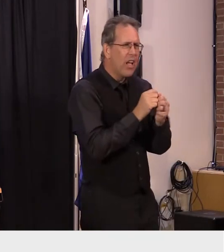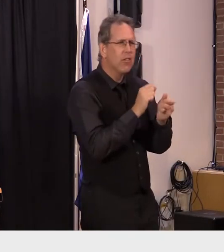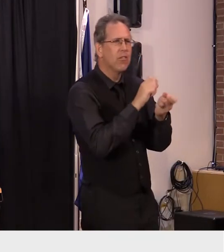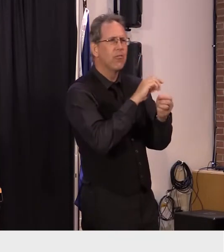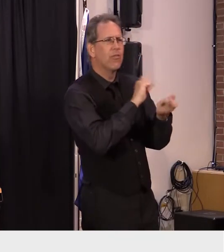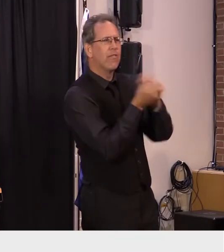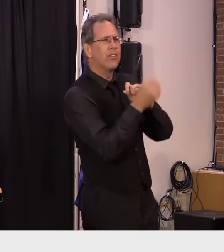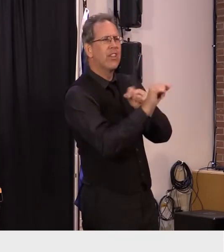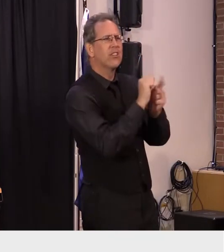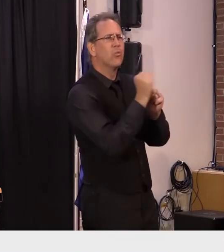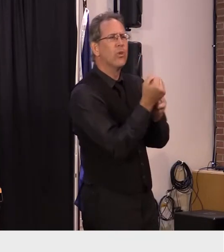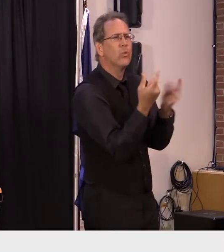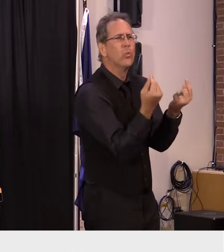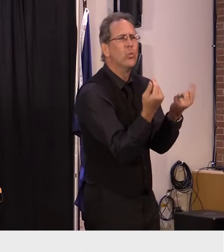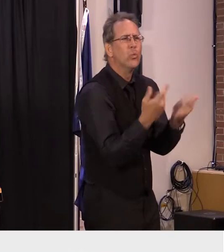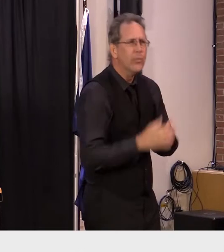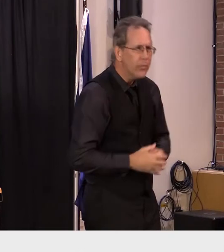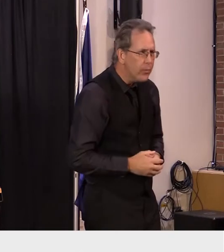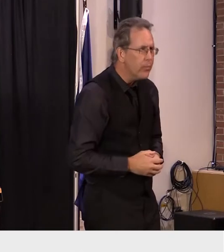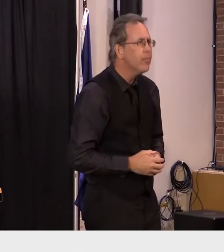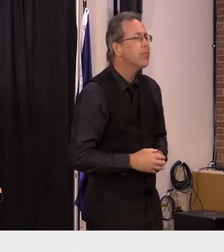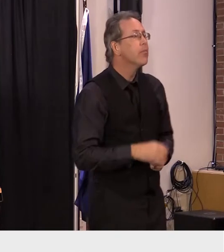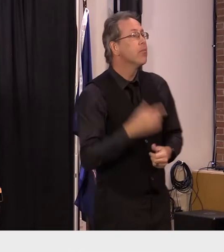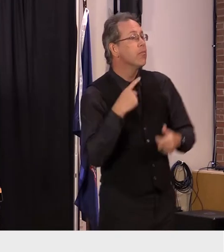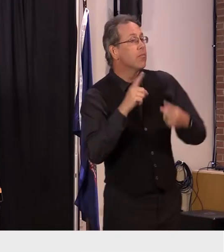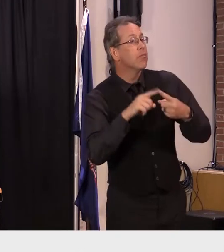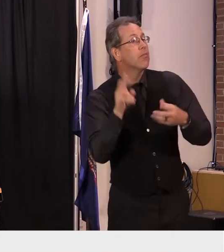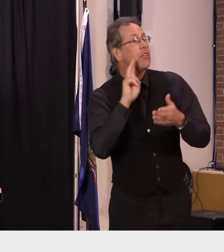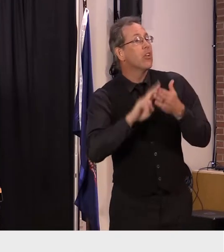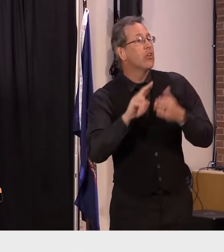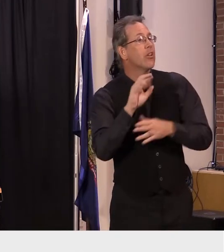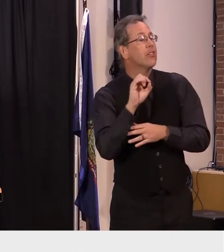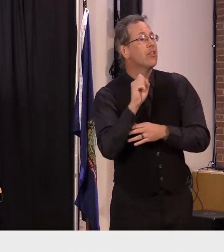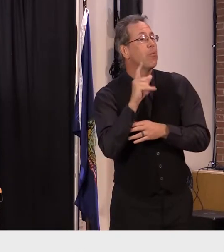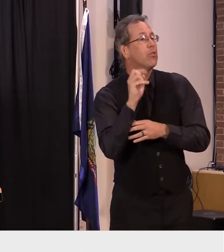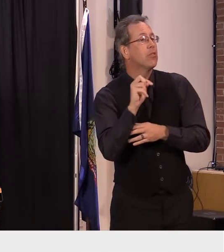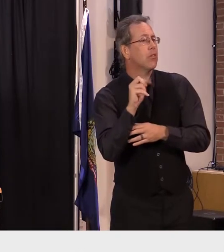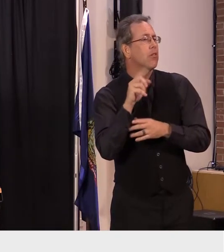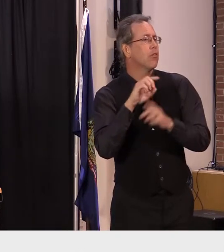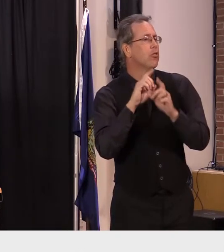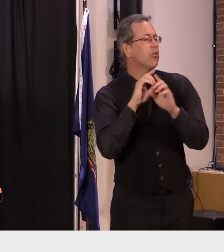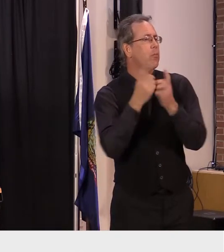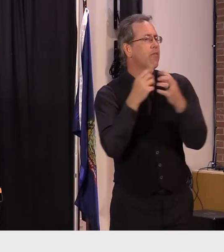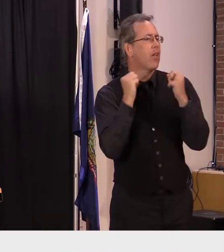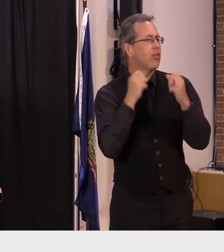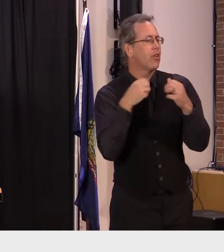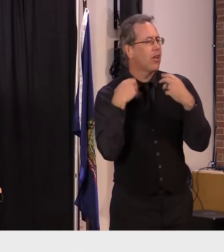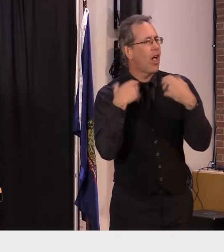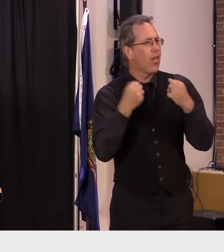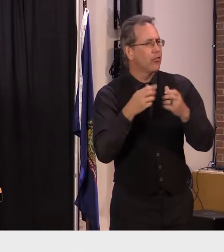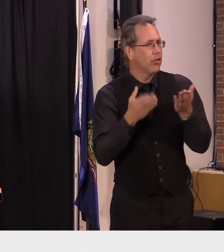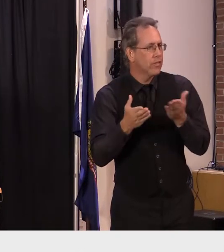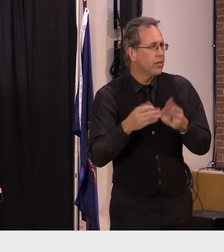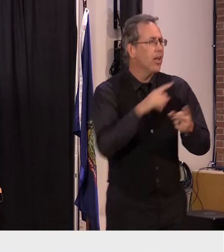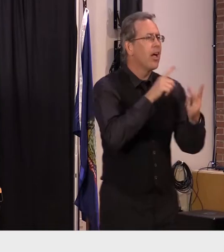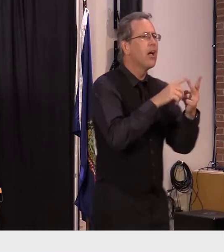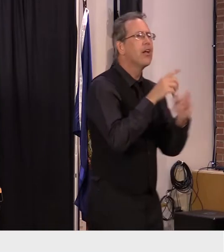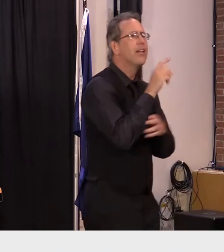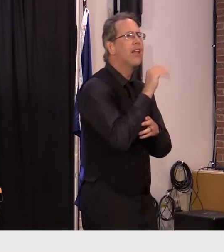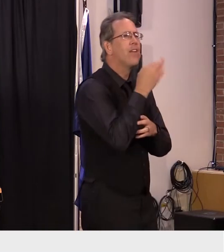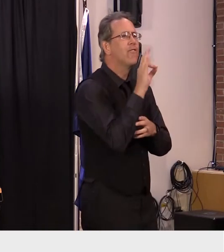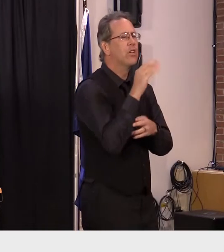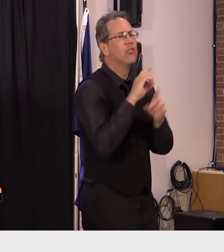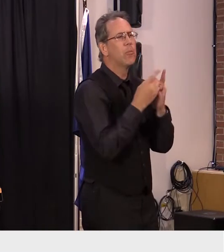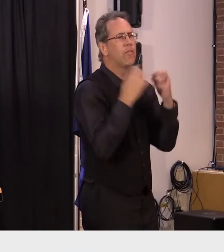samuelson and secretary french and their teams at human services and education have been working to help stabilize these